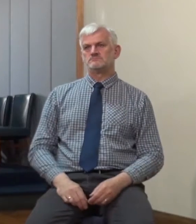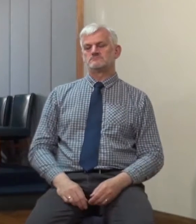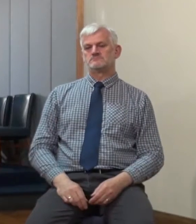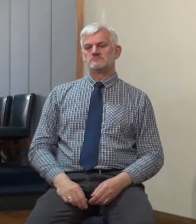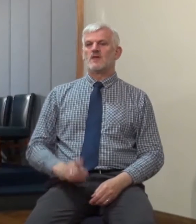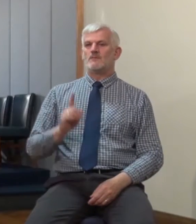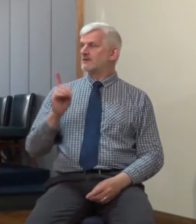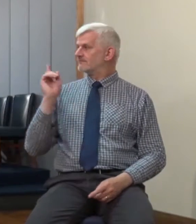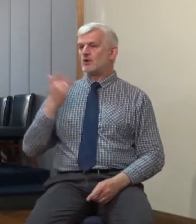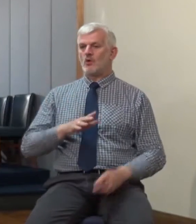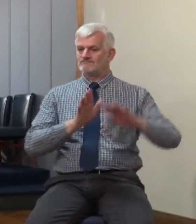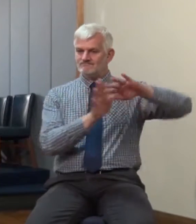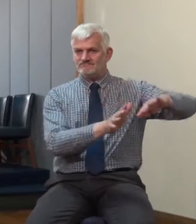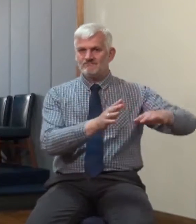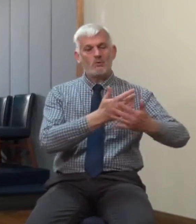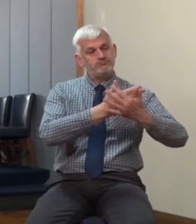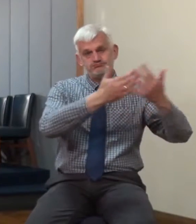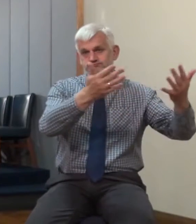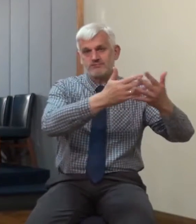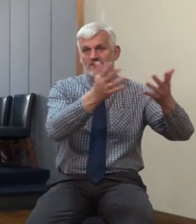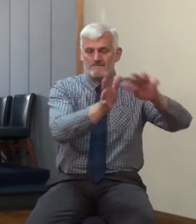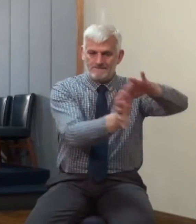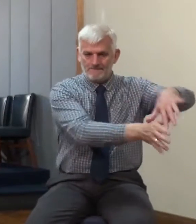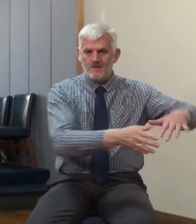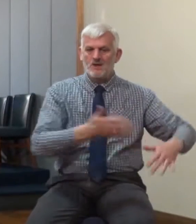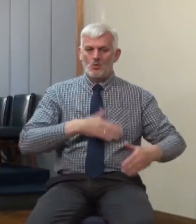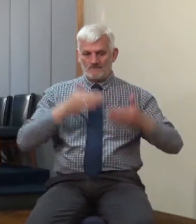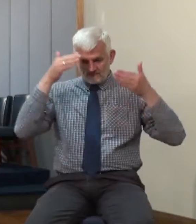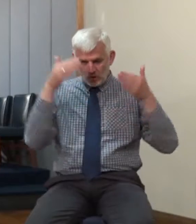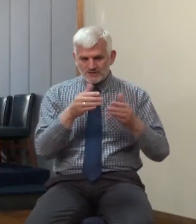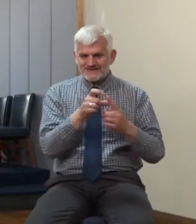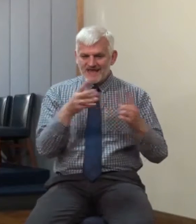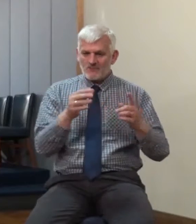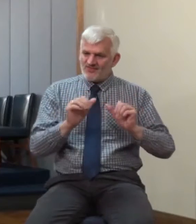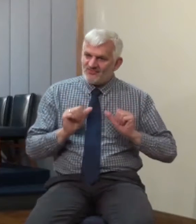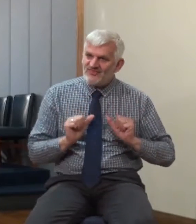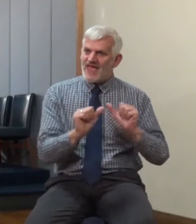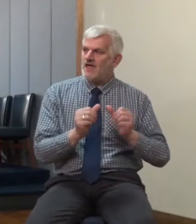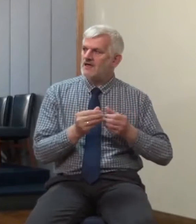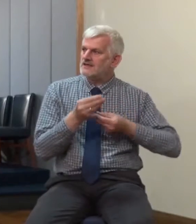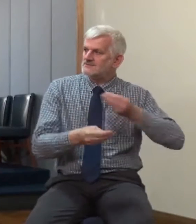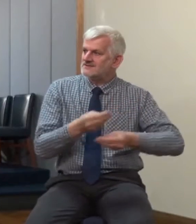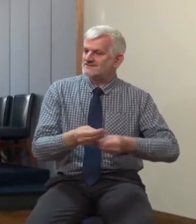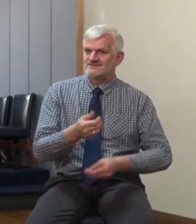this evening. Those that we can more certainly say, were primarily, or first of all, exclusively addressed